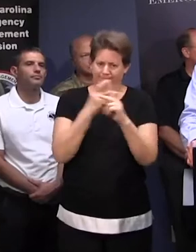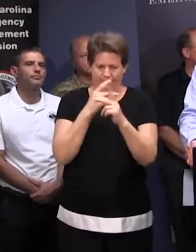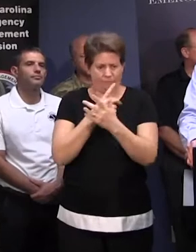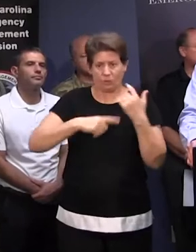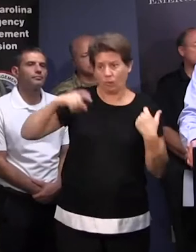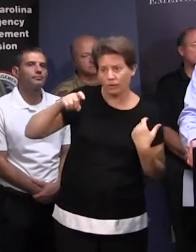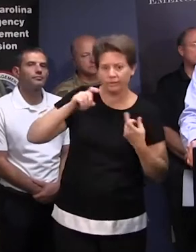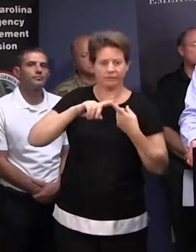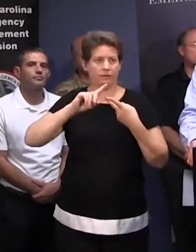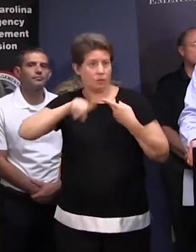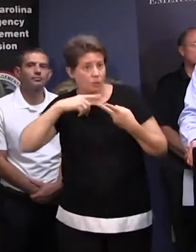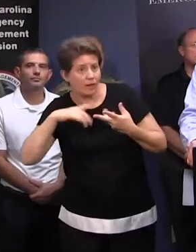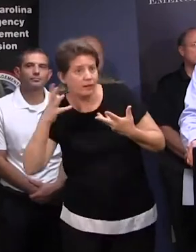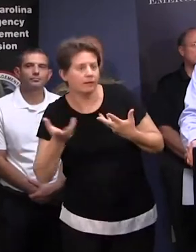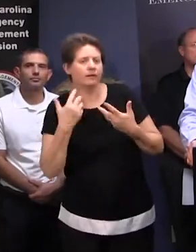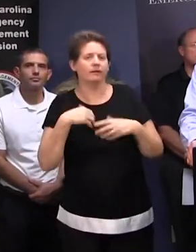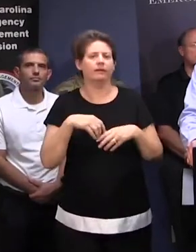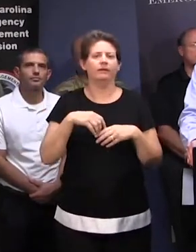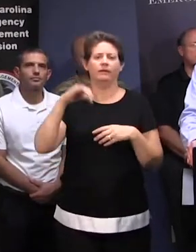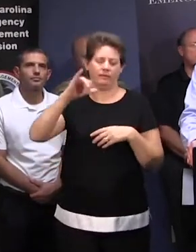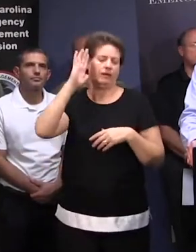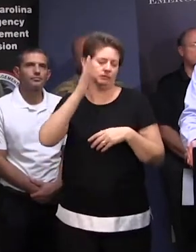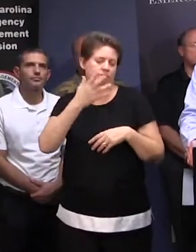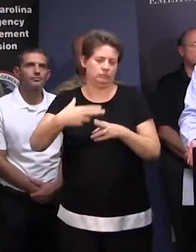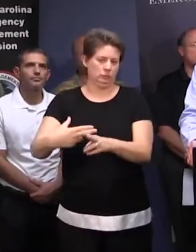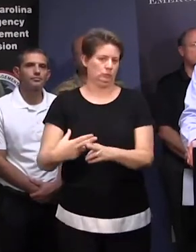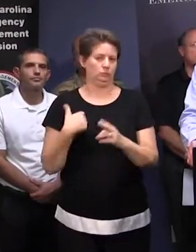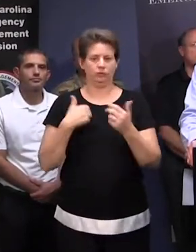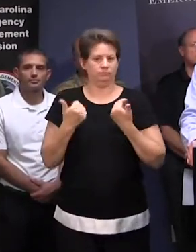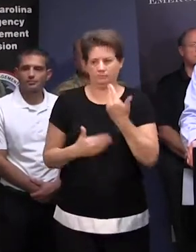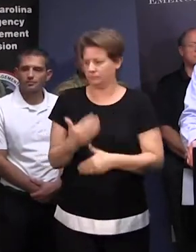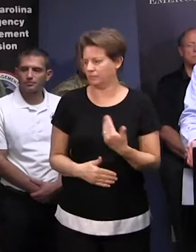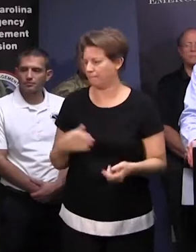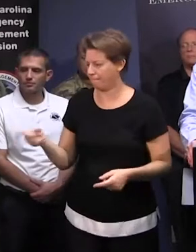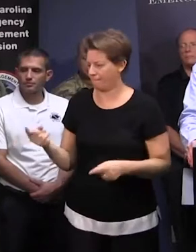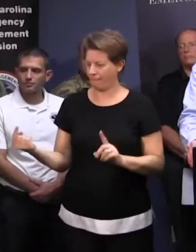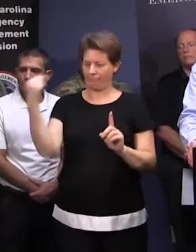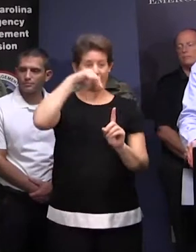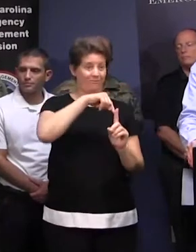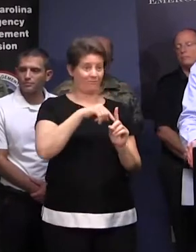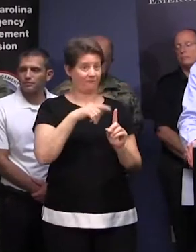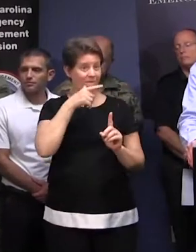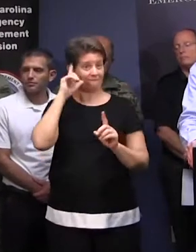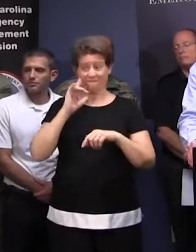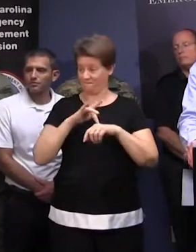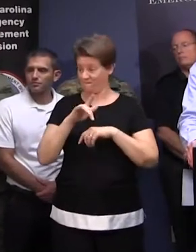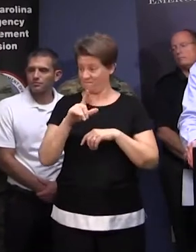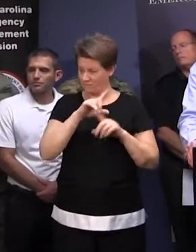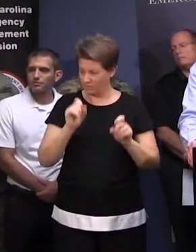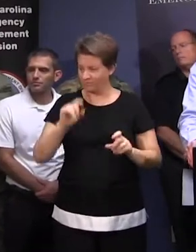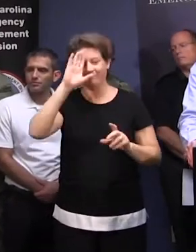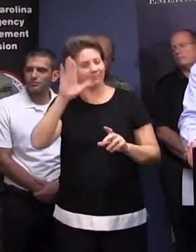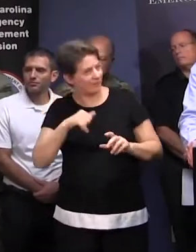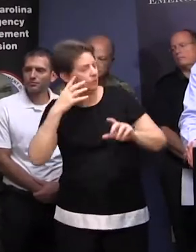need and when we need it, which, of course, will be very soon, and we're making those efforts. Governor, can we get back to my earlier question? Sorry. I understand